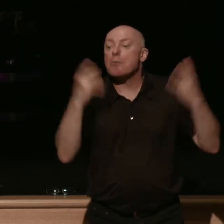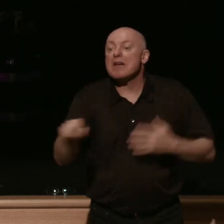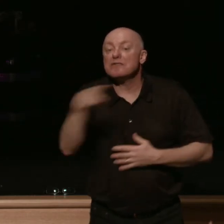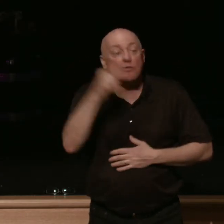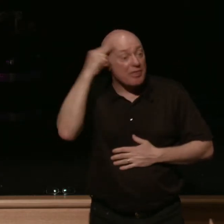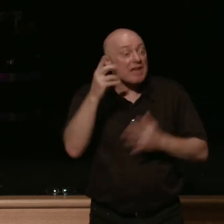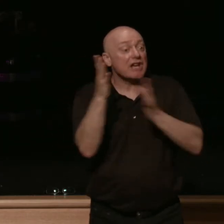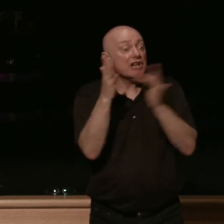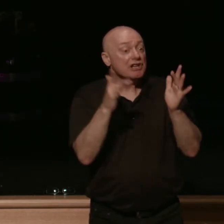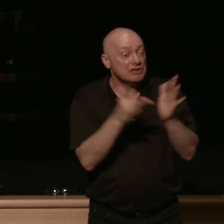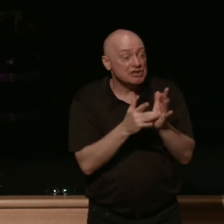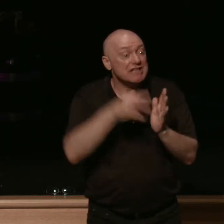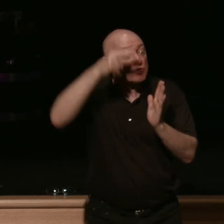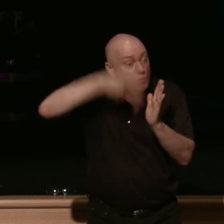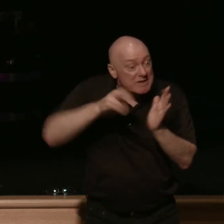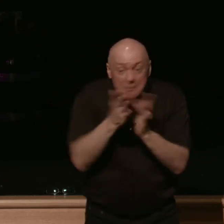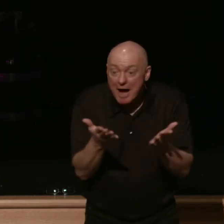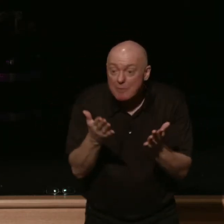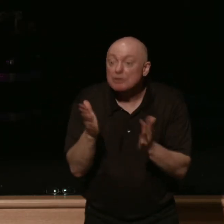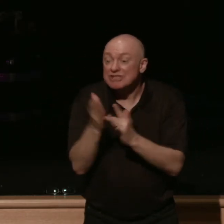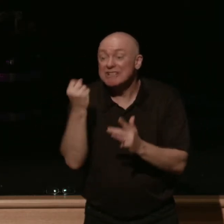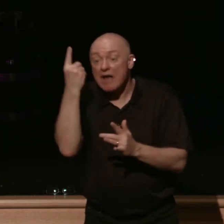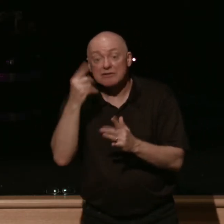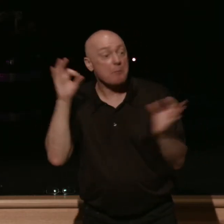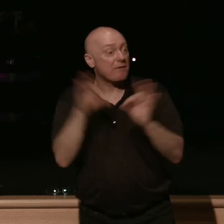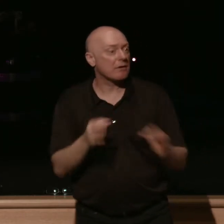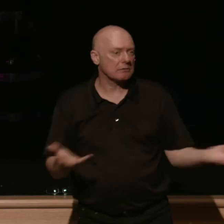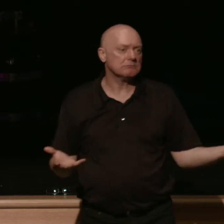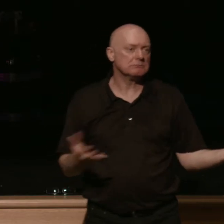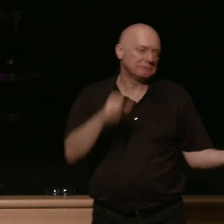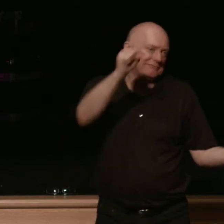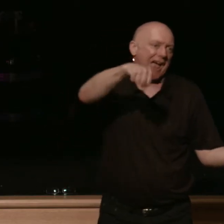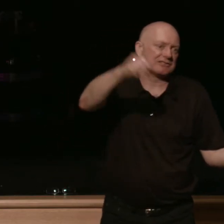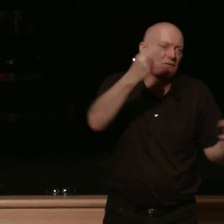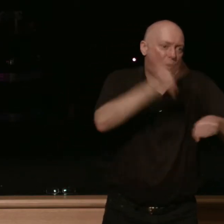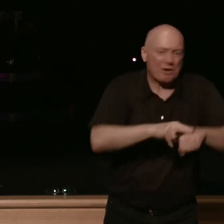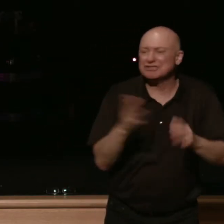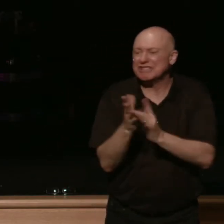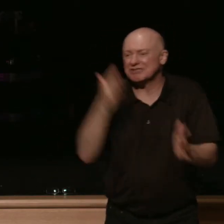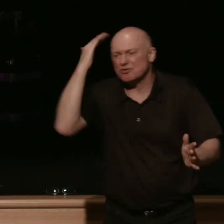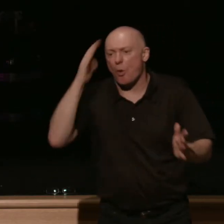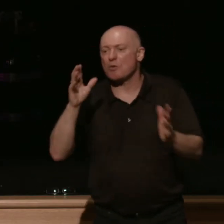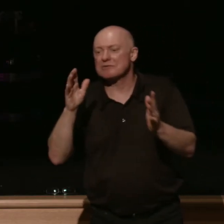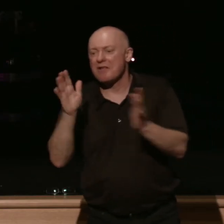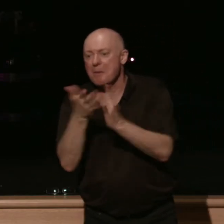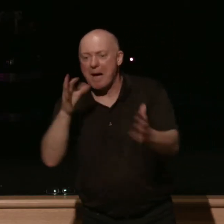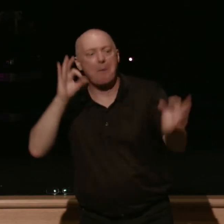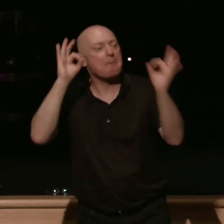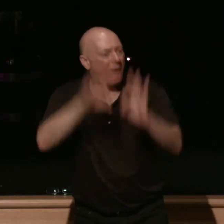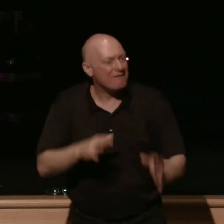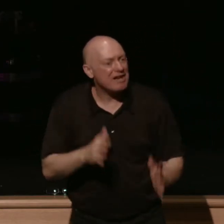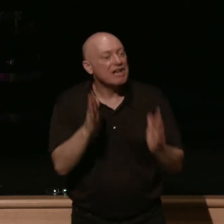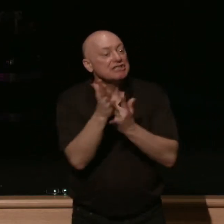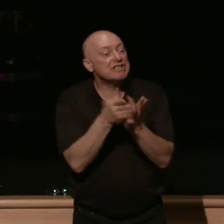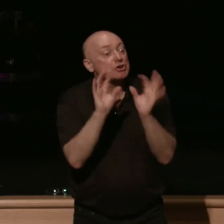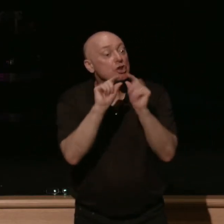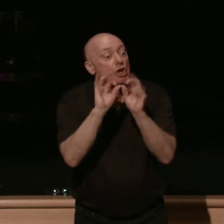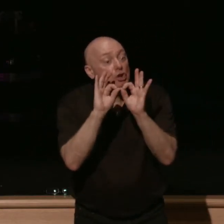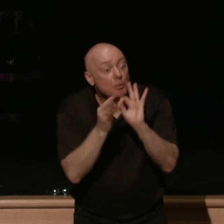jesus reads the bible he understands it perfectly i think so too i think that jesus is interpretation is right the whole world can interpret the